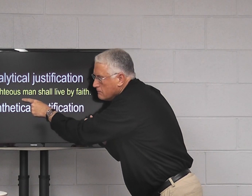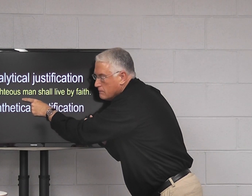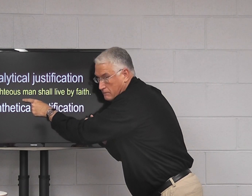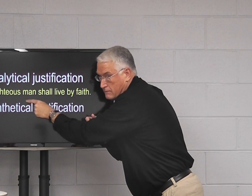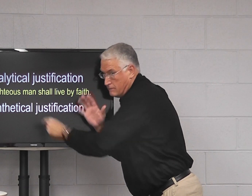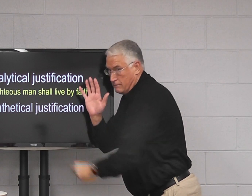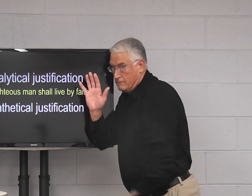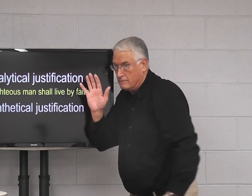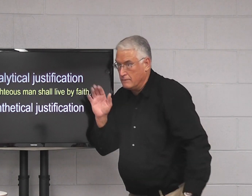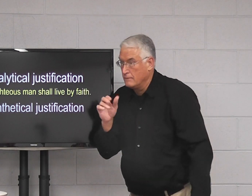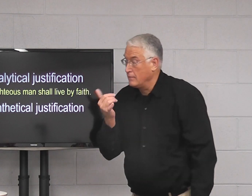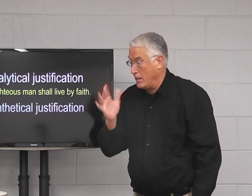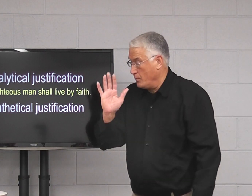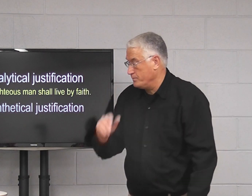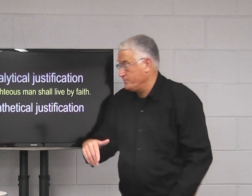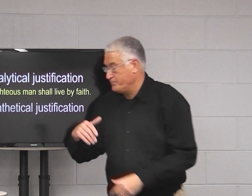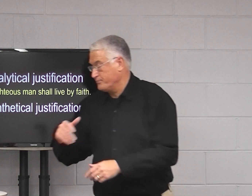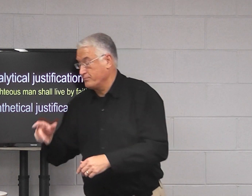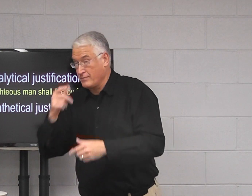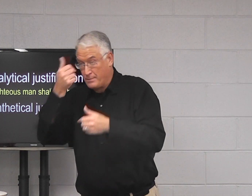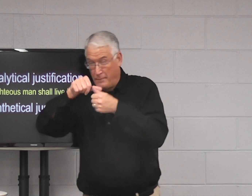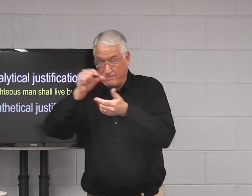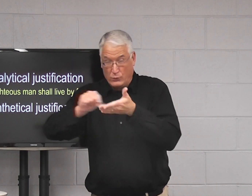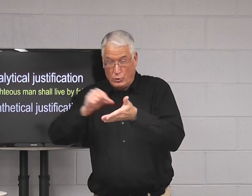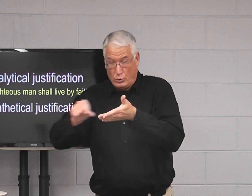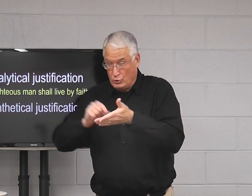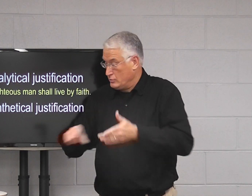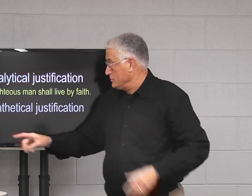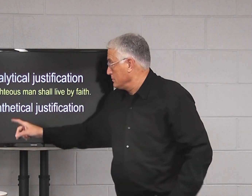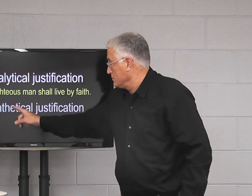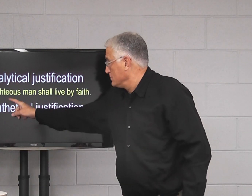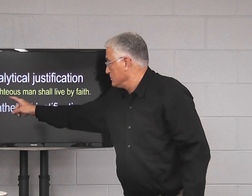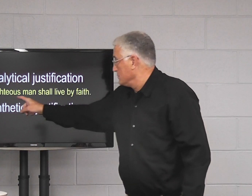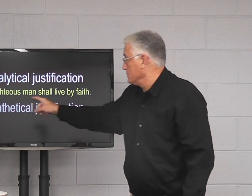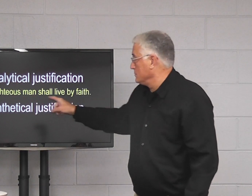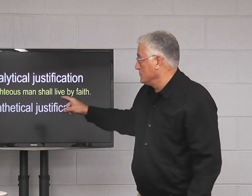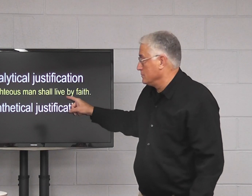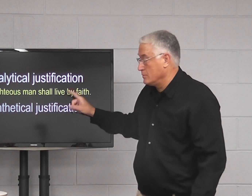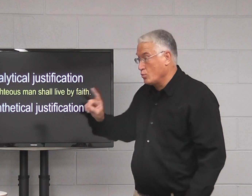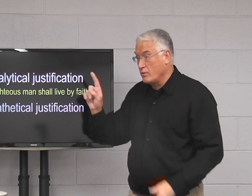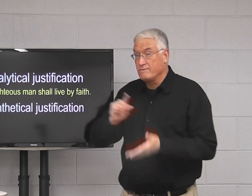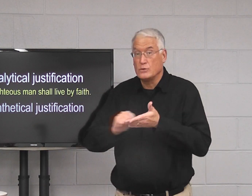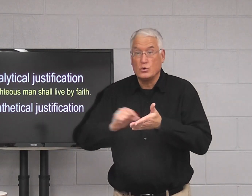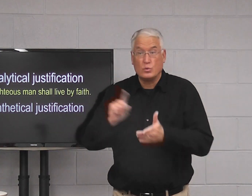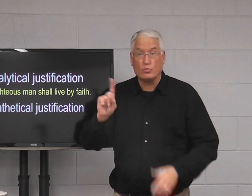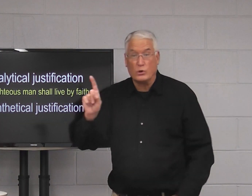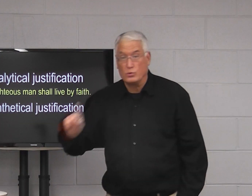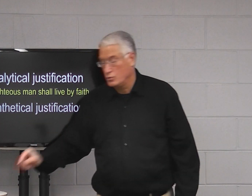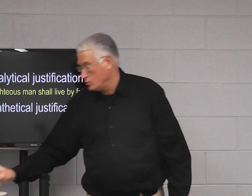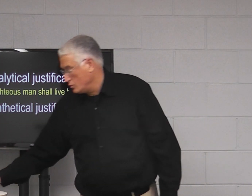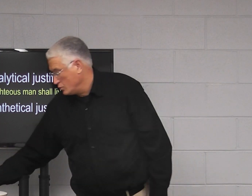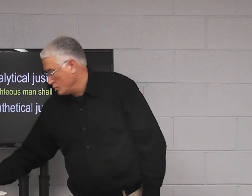the righteous man himself, now remember the scripture, where's this verse?